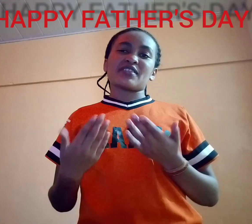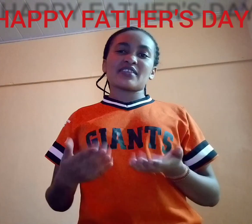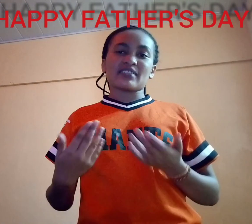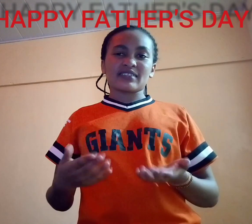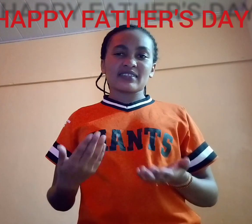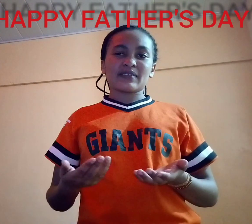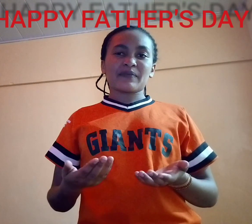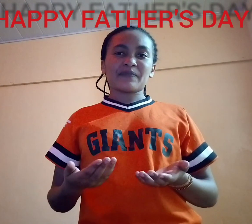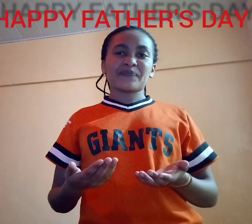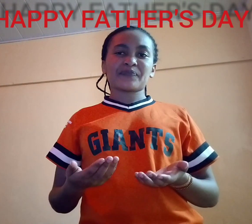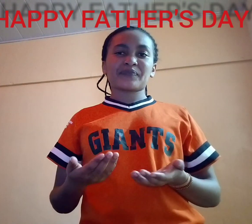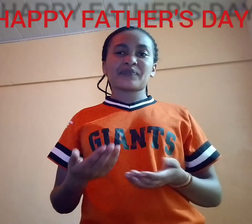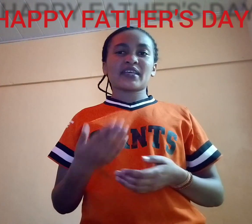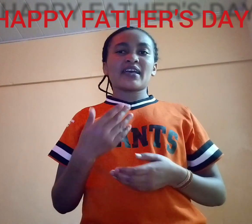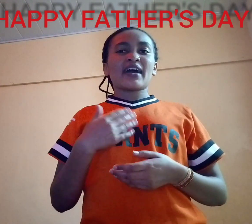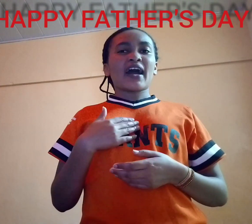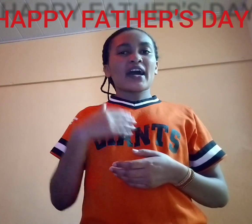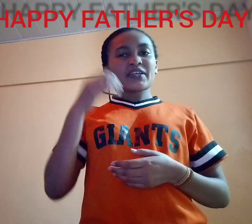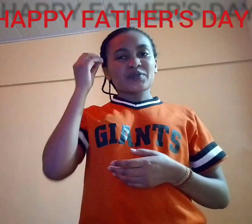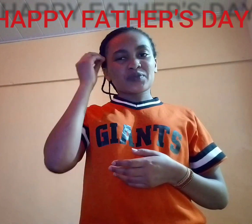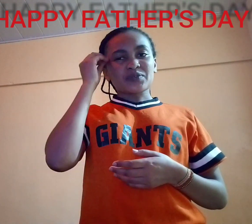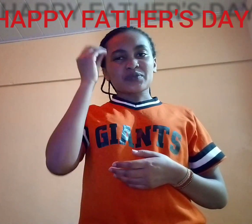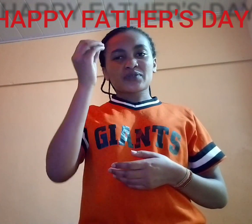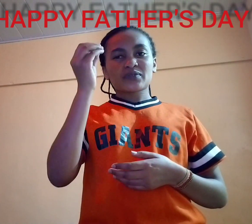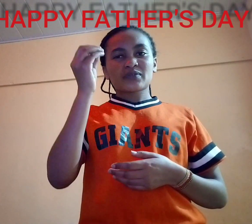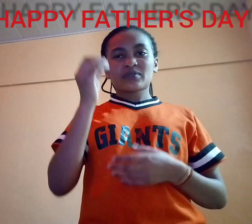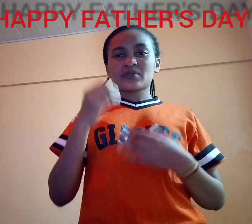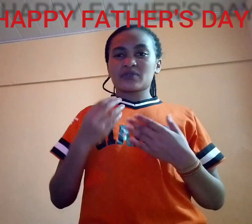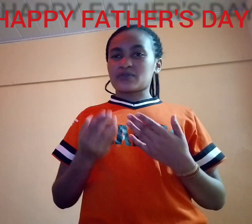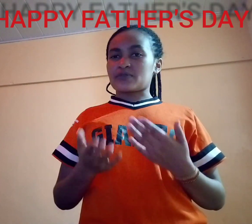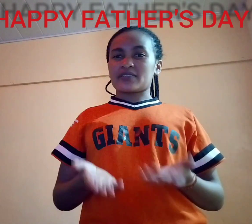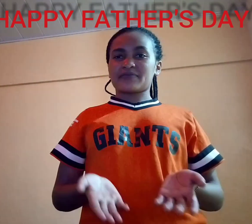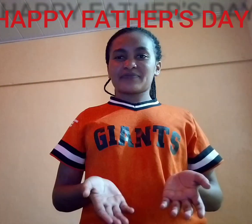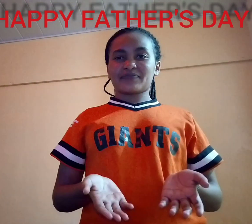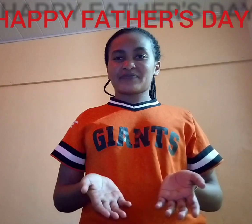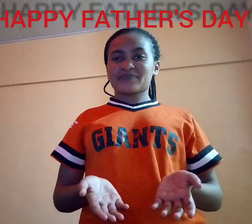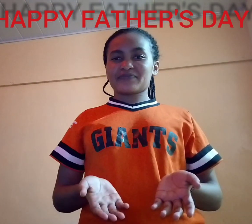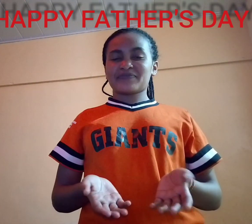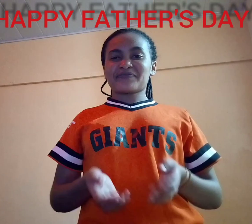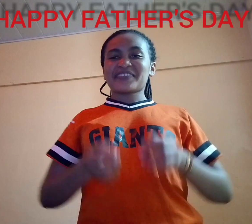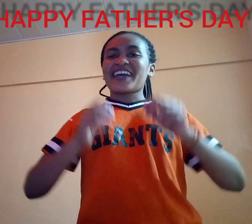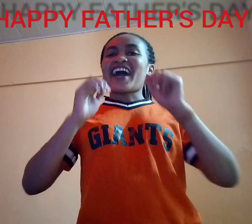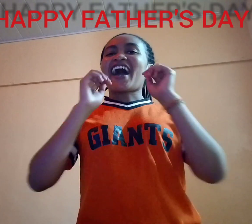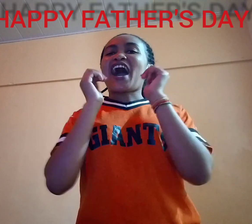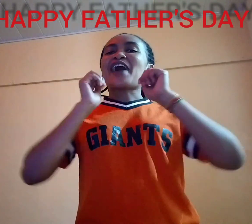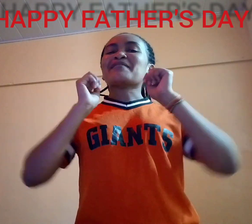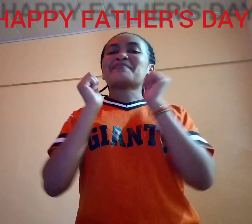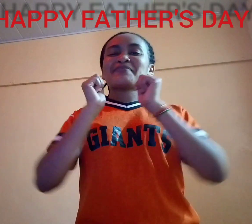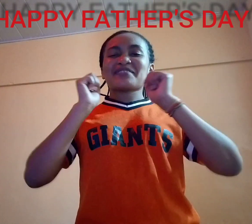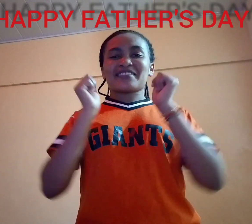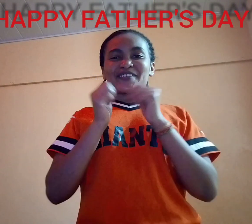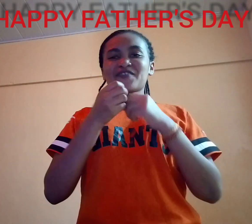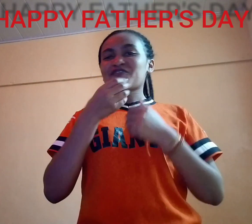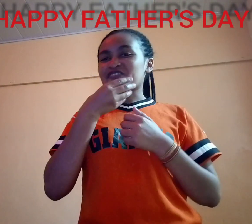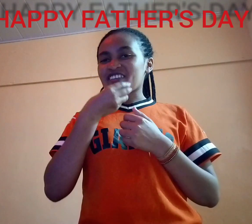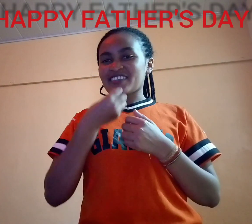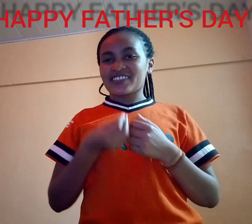things I know today happy Father's